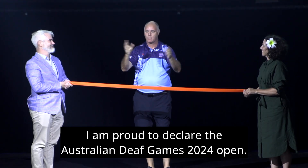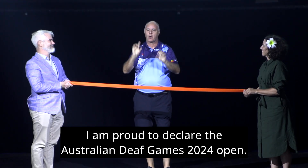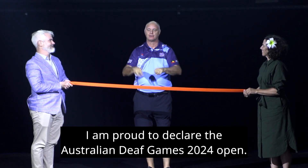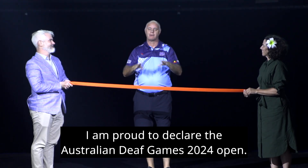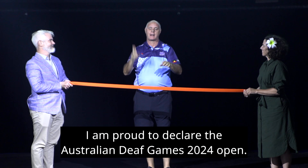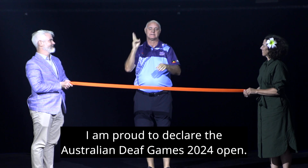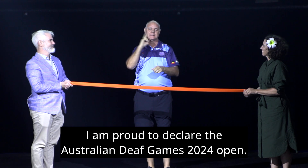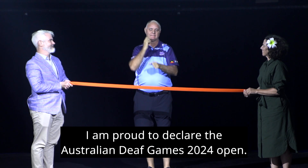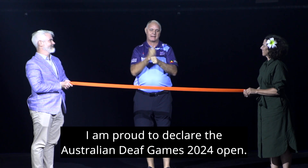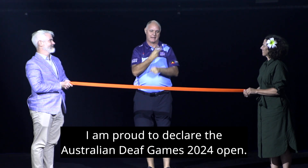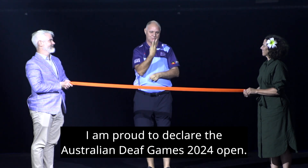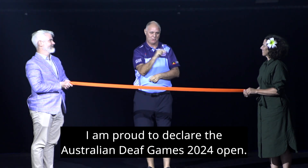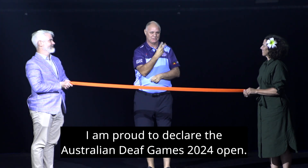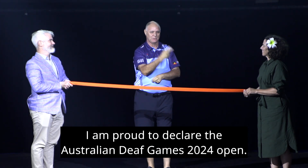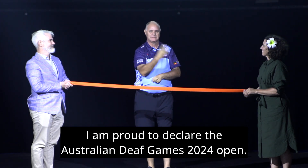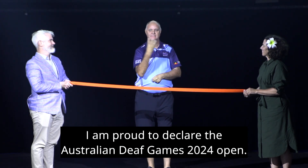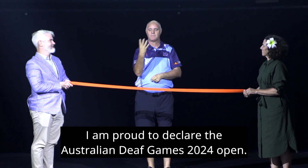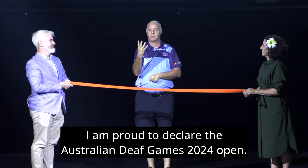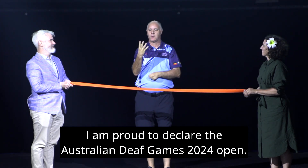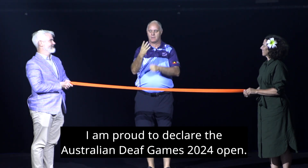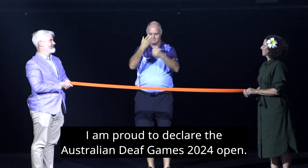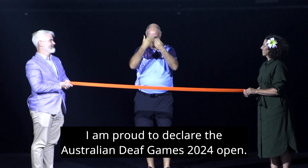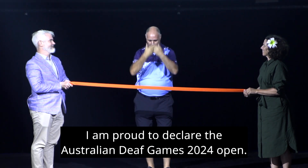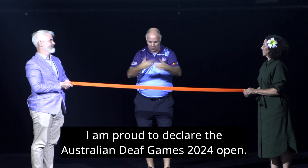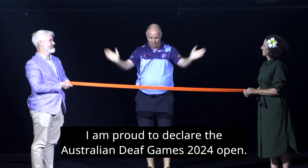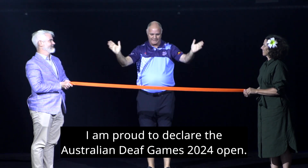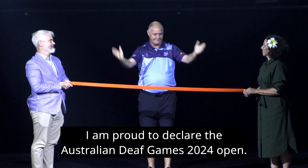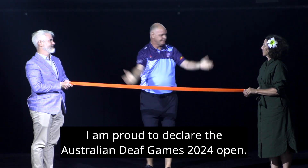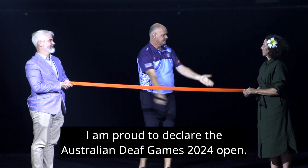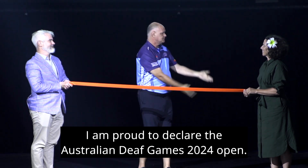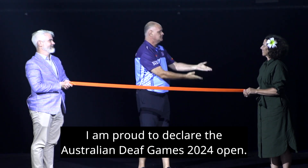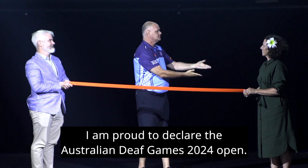proud to declare the Australian Deaf Games 2024 open.